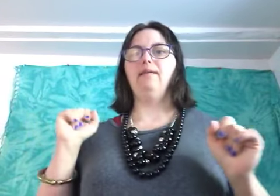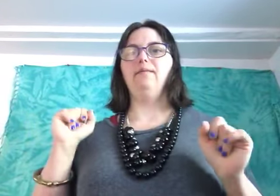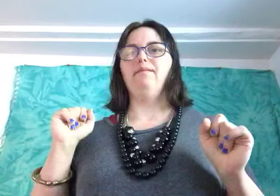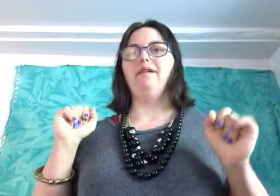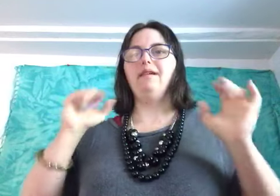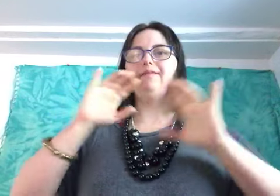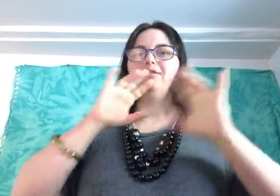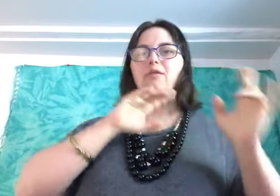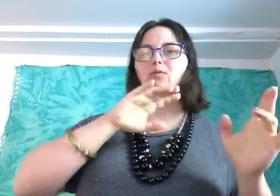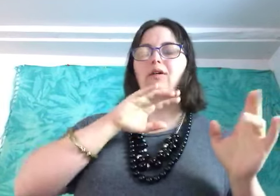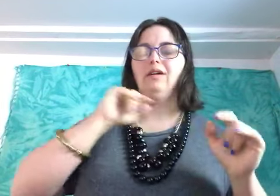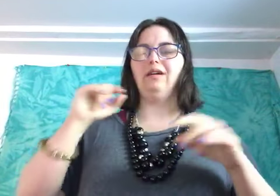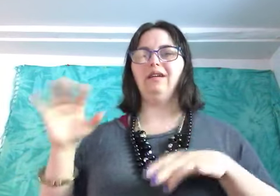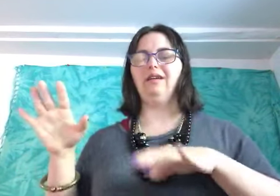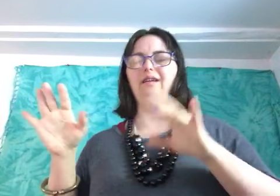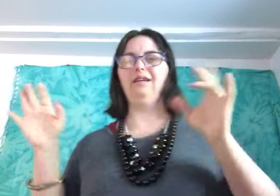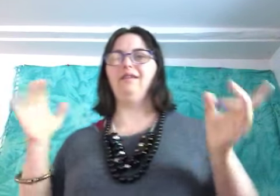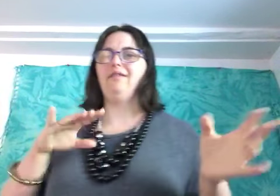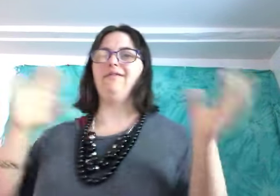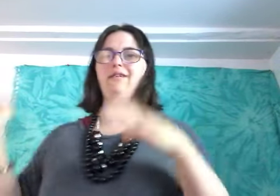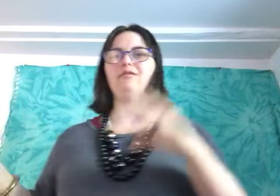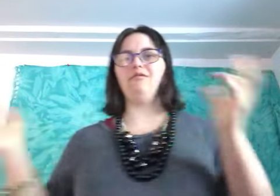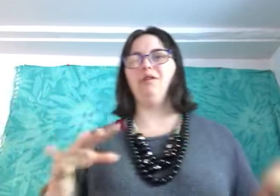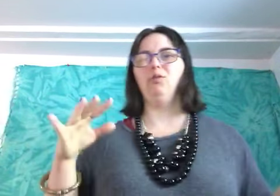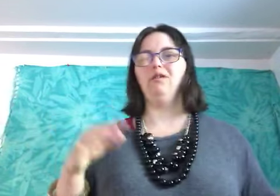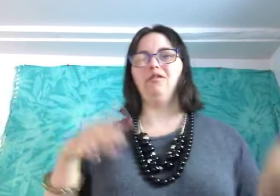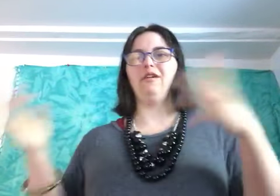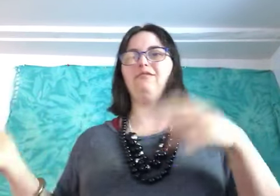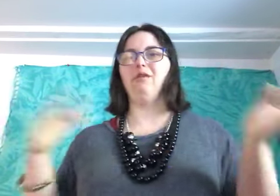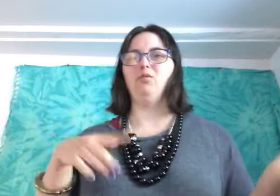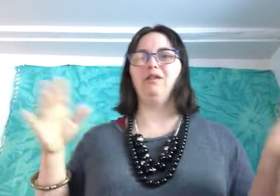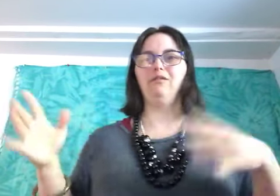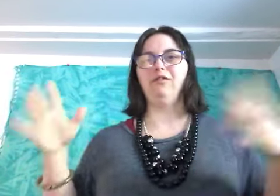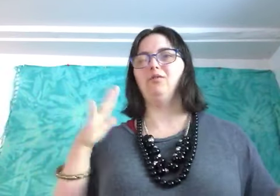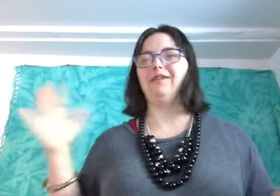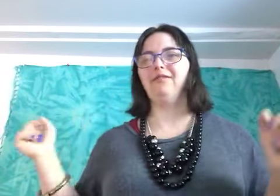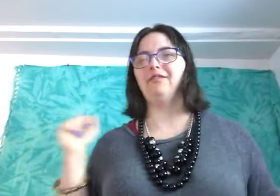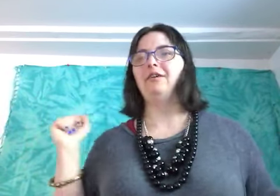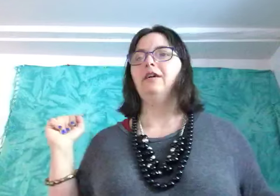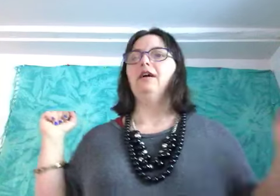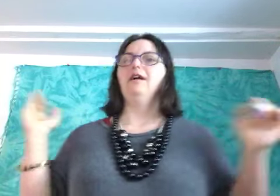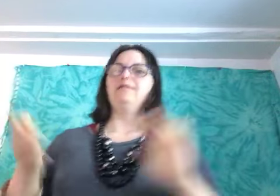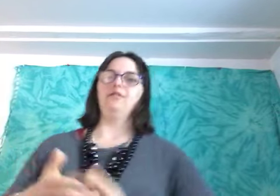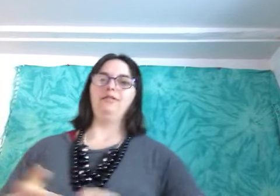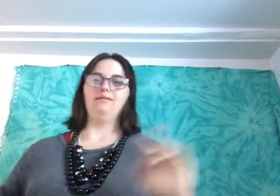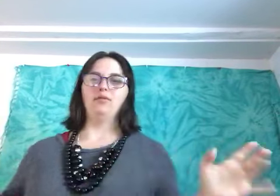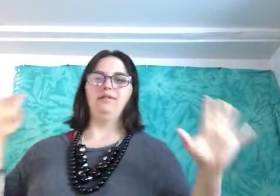if you're doing well if your videos are doing well or not doing well or whatever so it's important